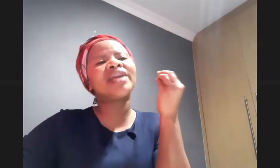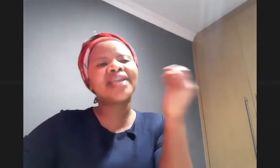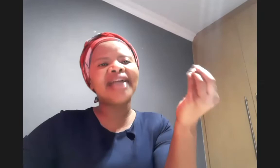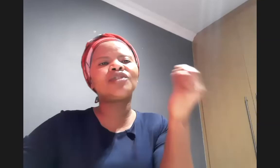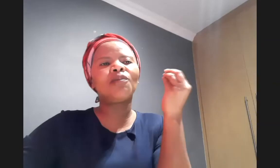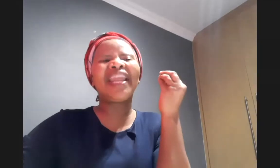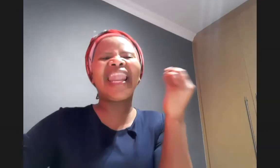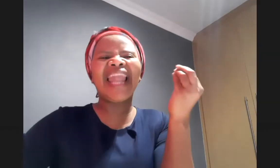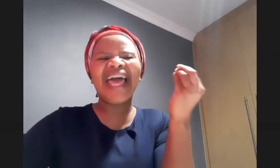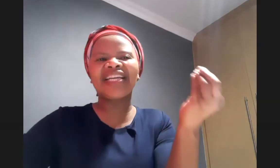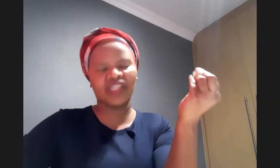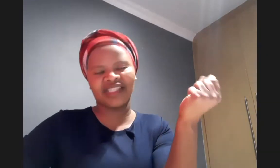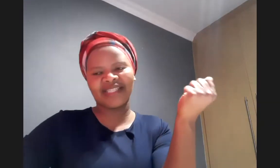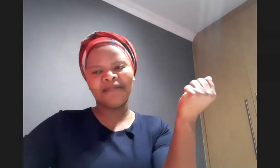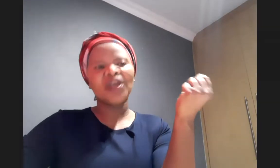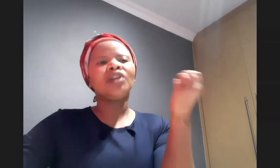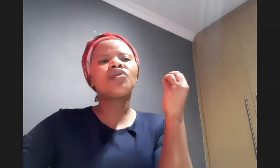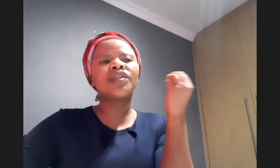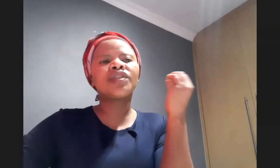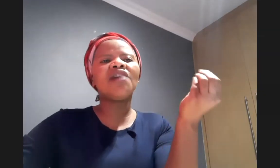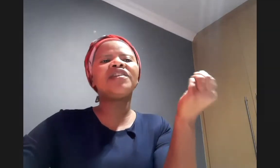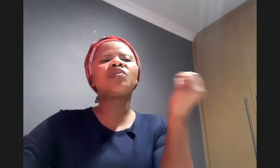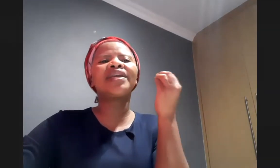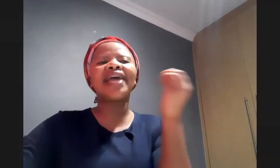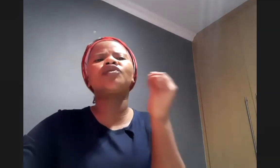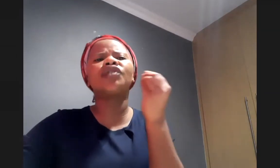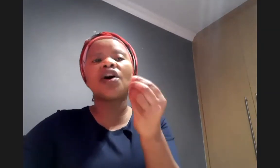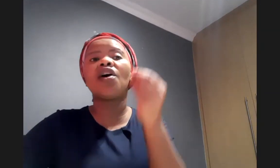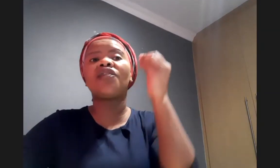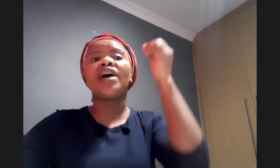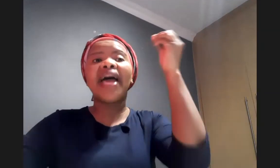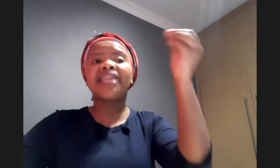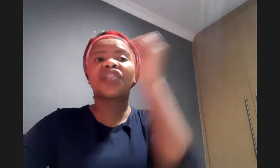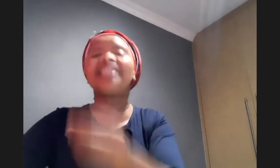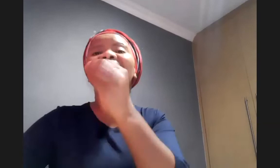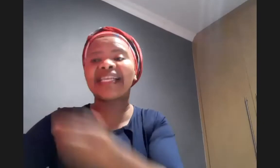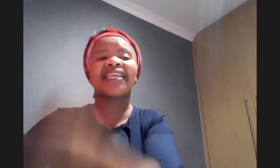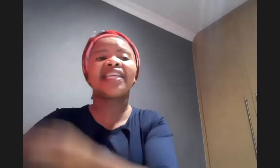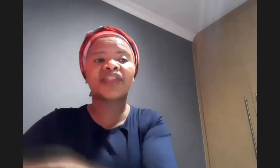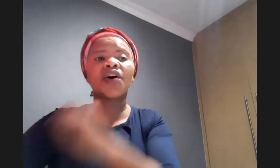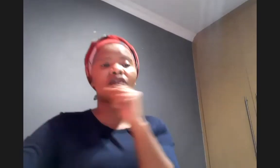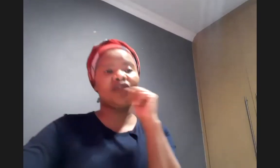get to be like jesus through service we get to serve as jesus serves